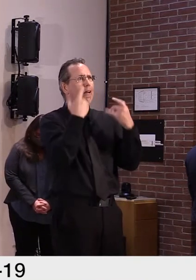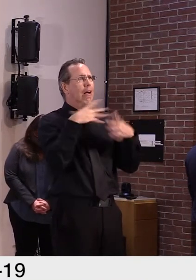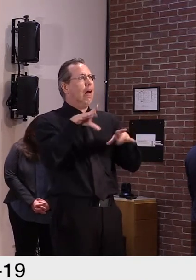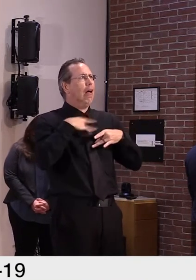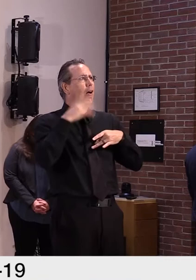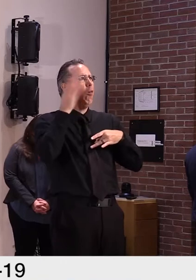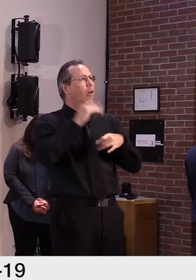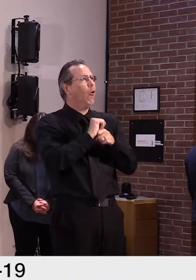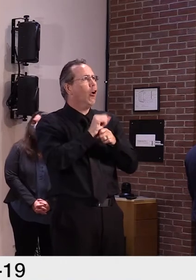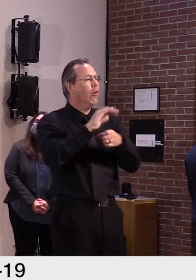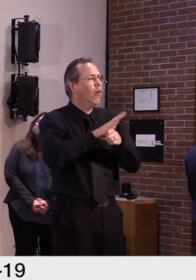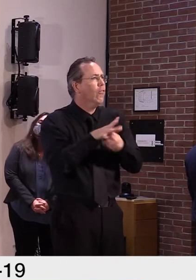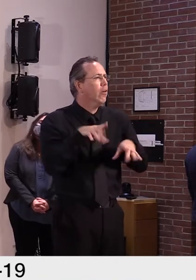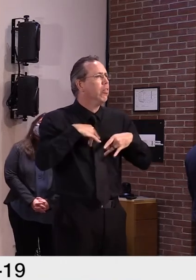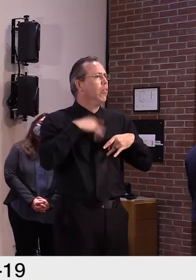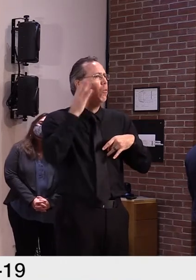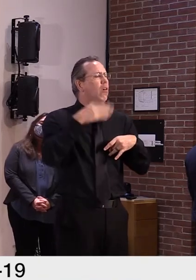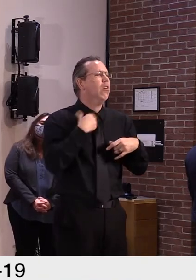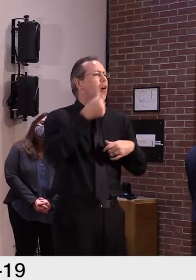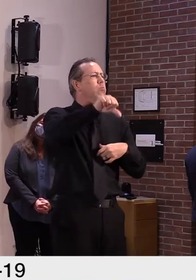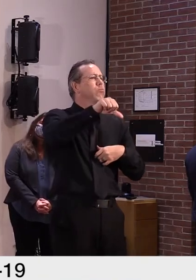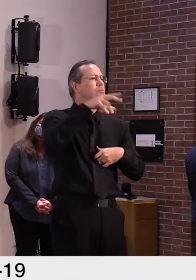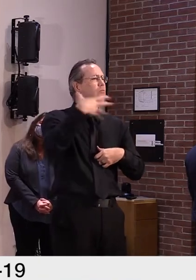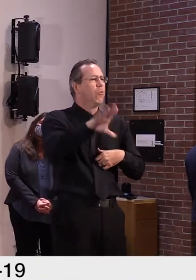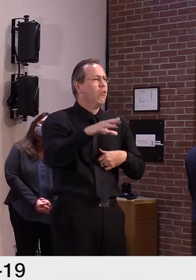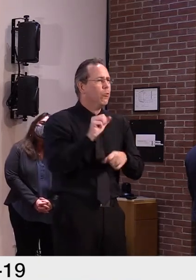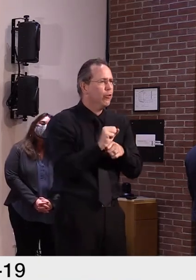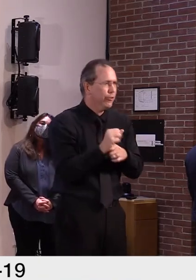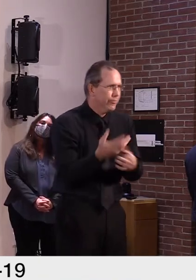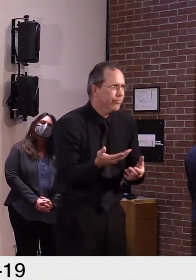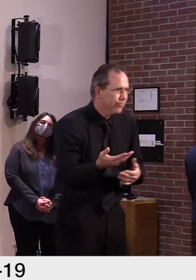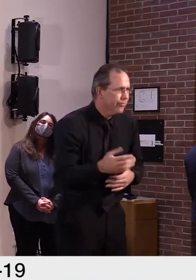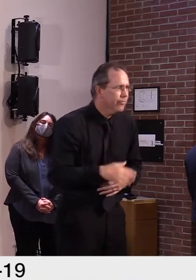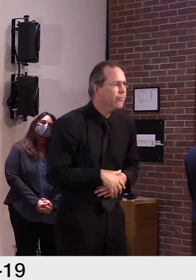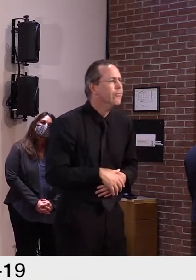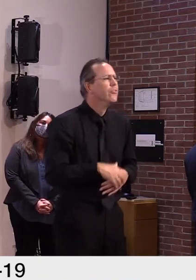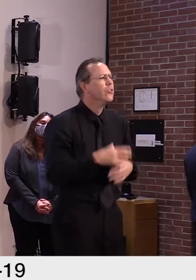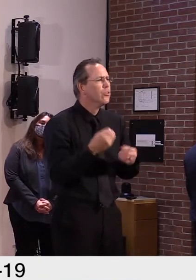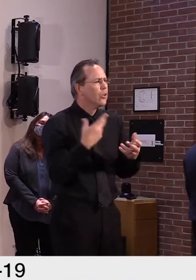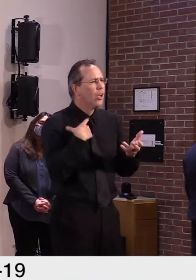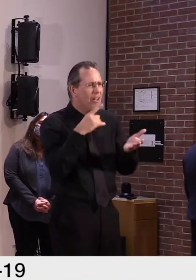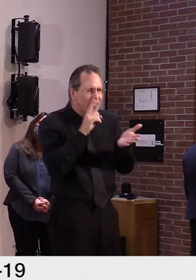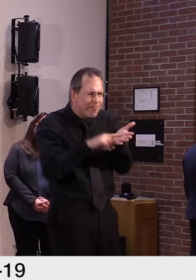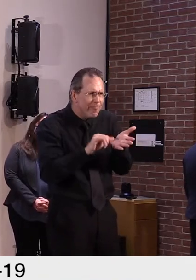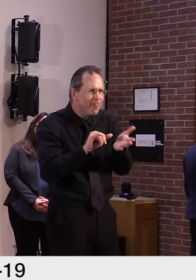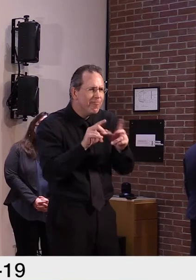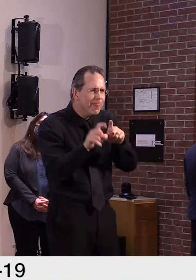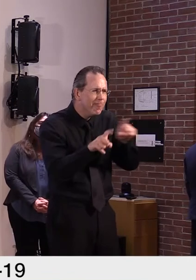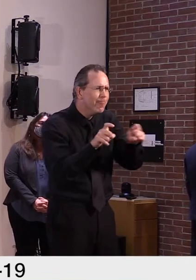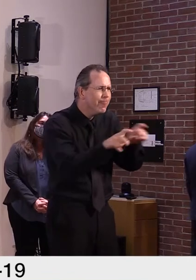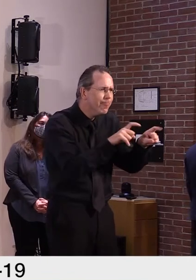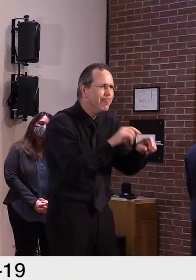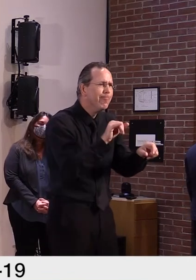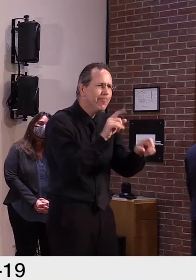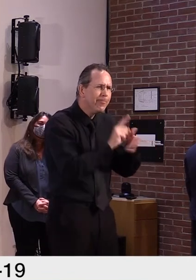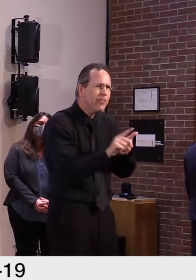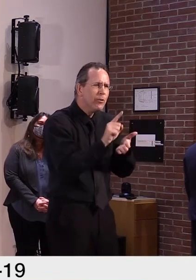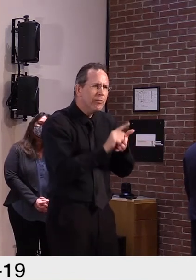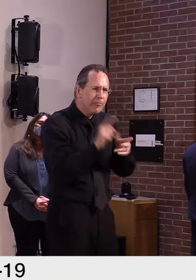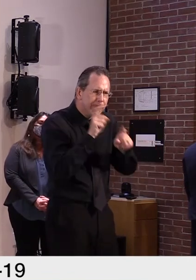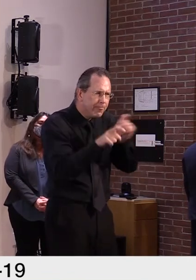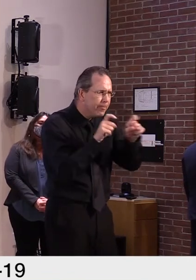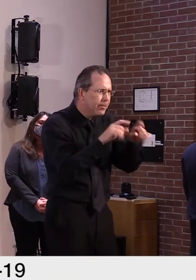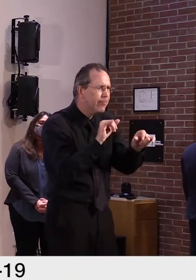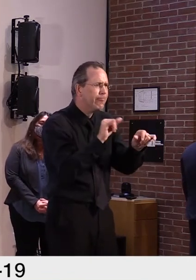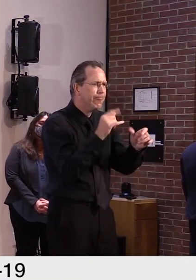But in, in all actuality, if we look at the number of people who are still filing for benefits, uh, that number is